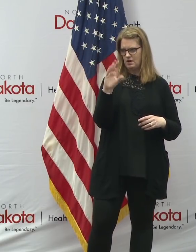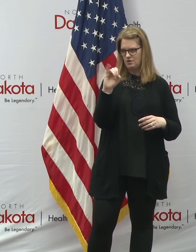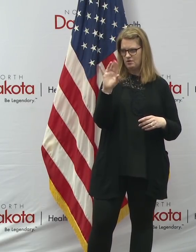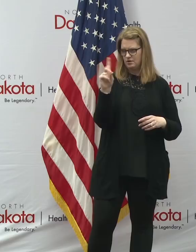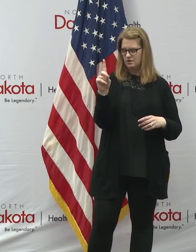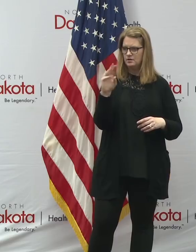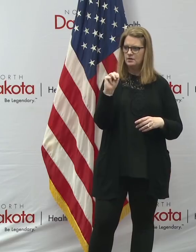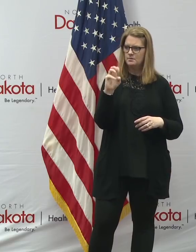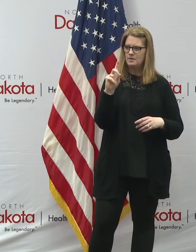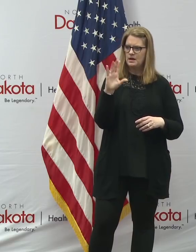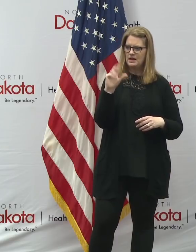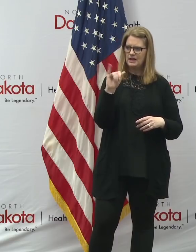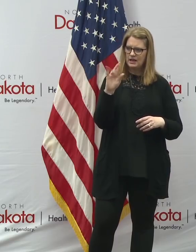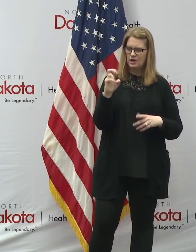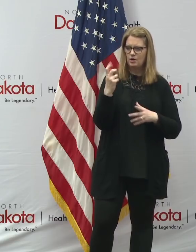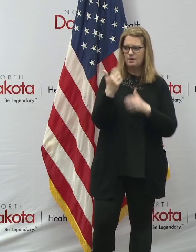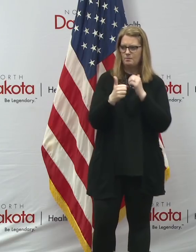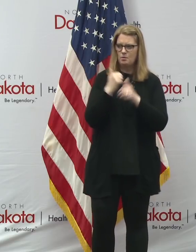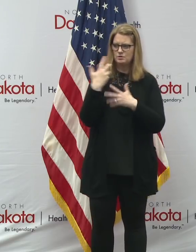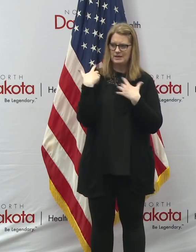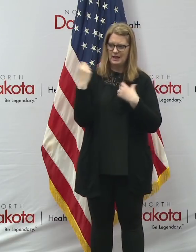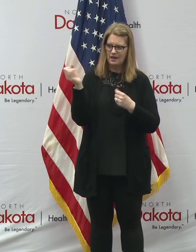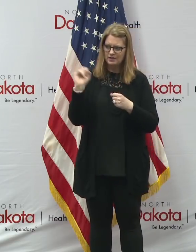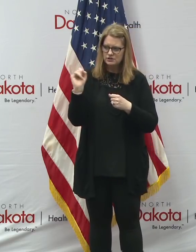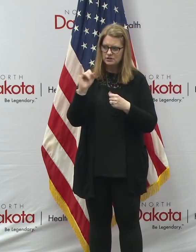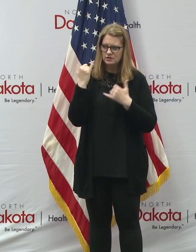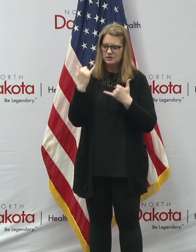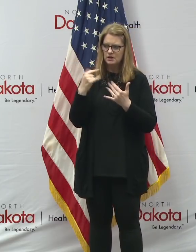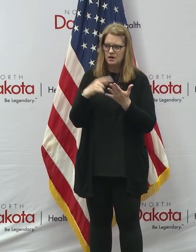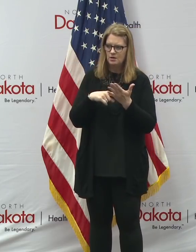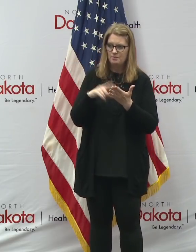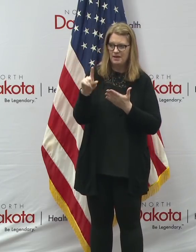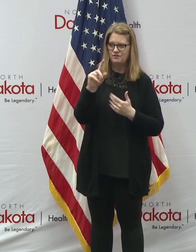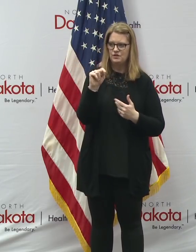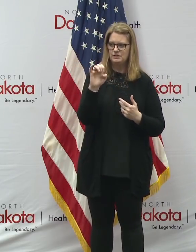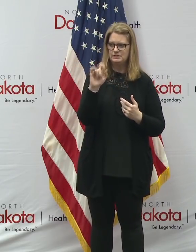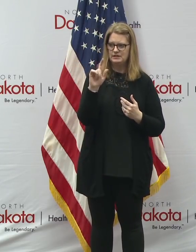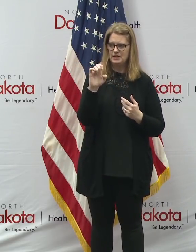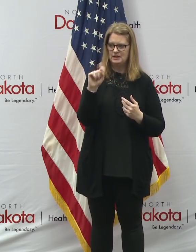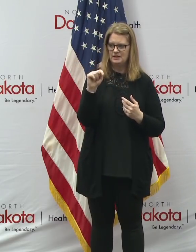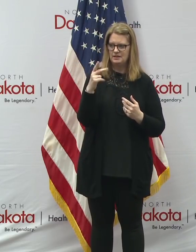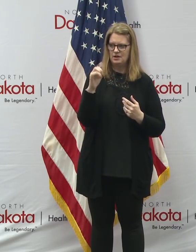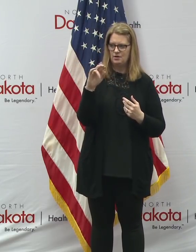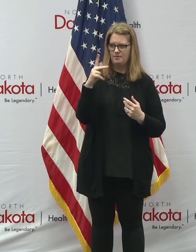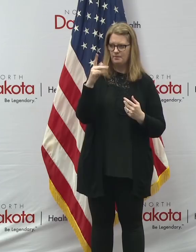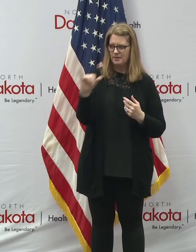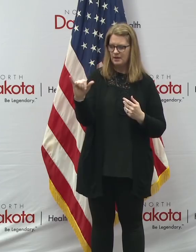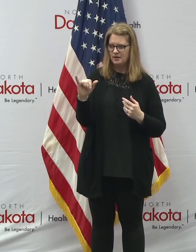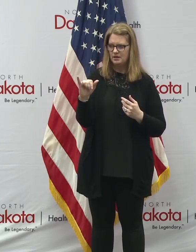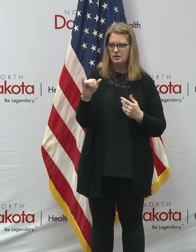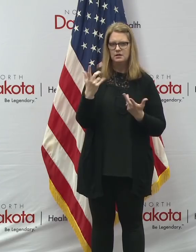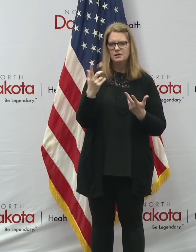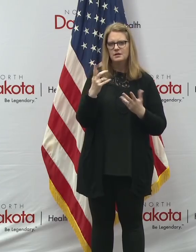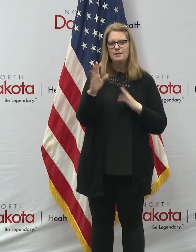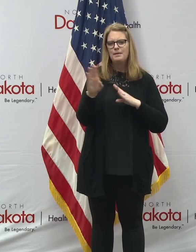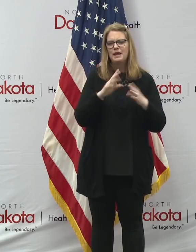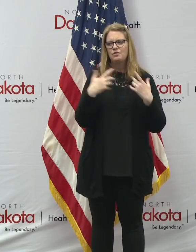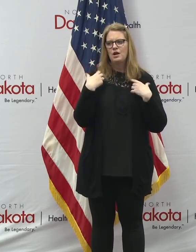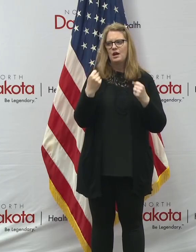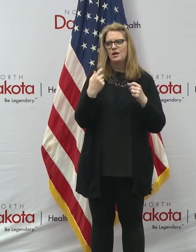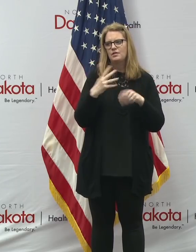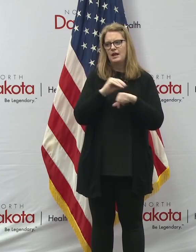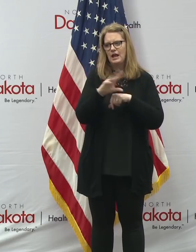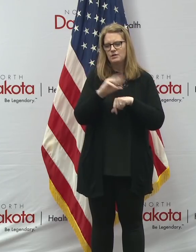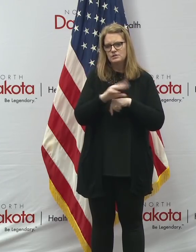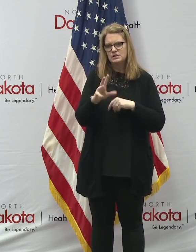Medicare and most health insurance companies now covering teletherapy, how can people find behavioral health counselors who do